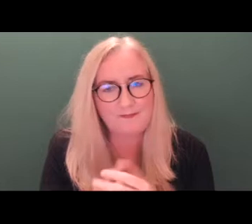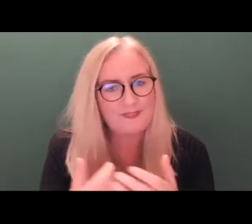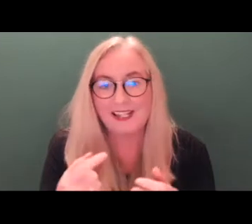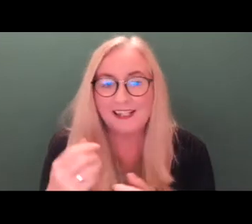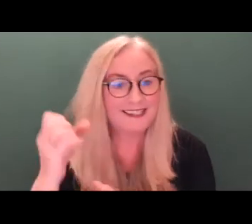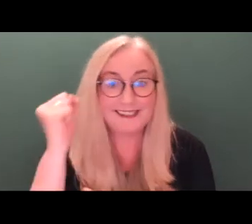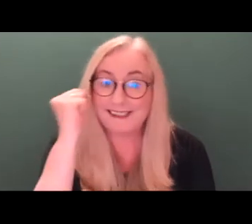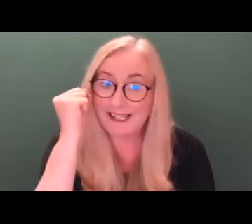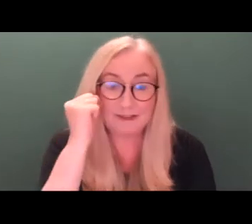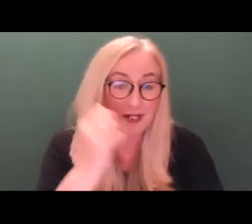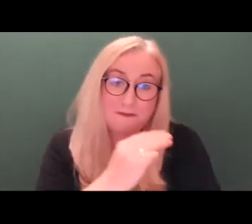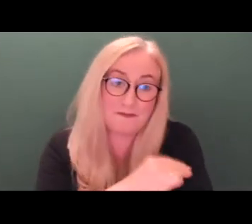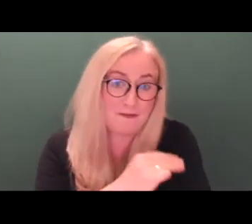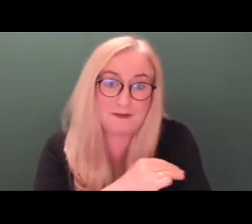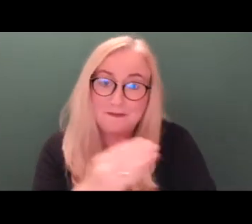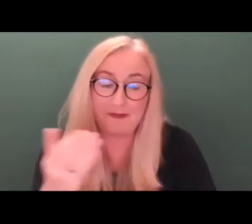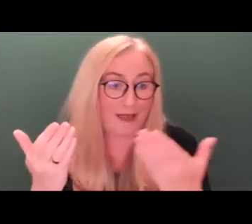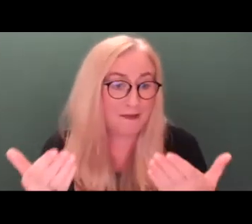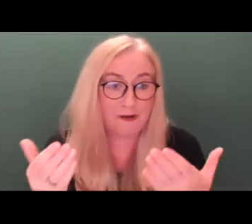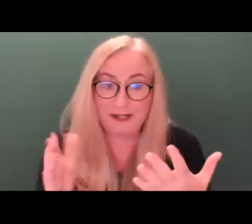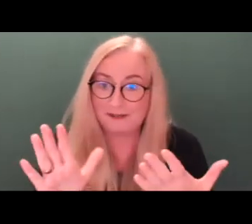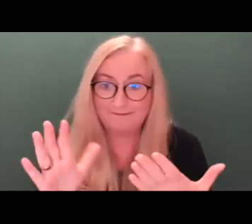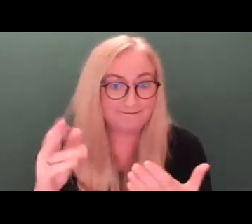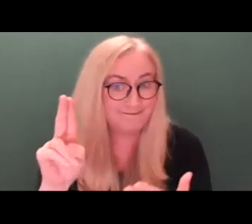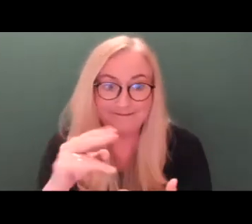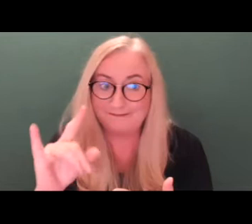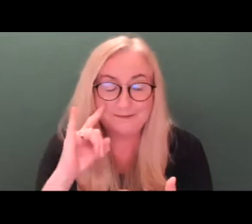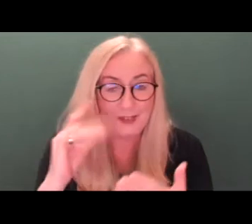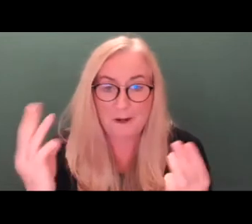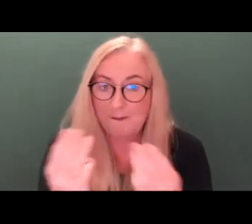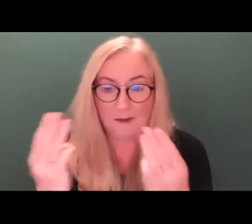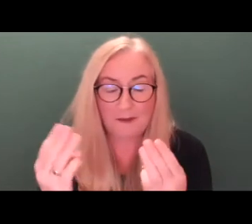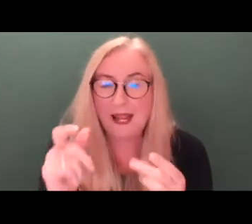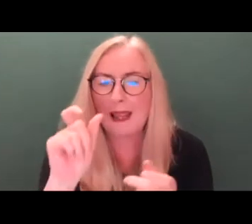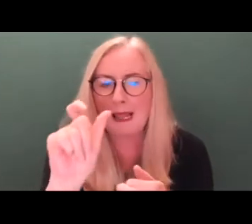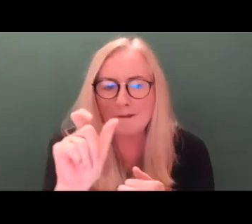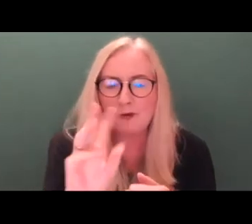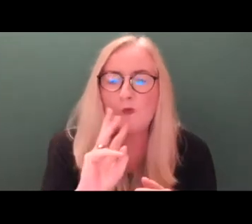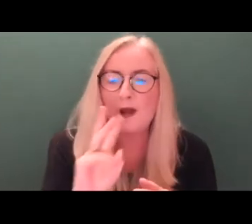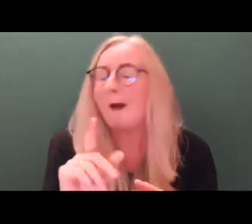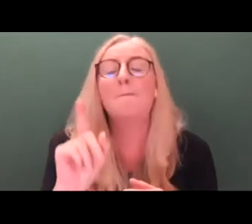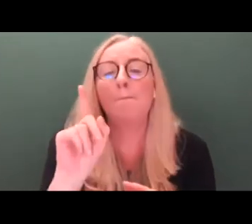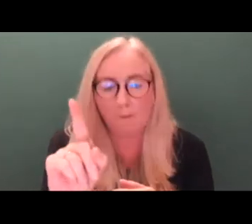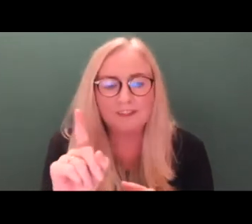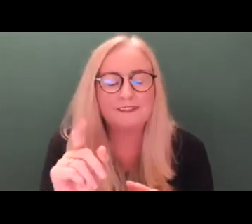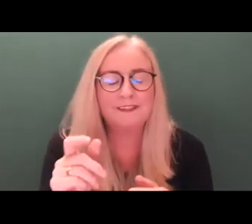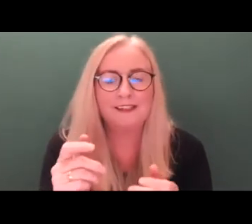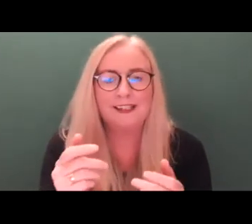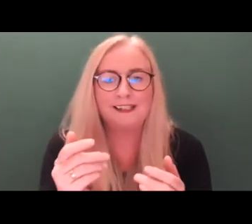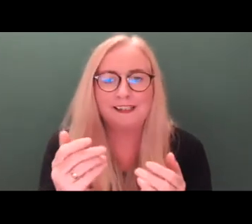in terms of the approach acceptable to us.